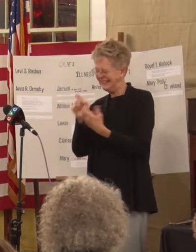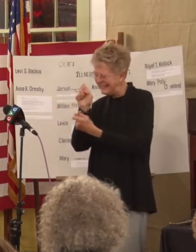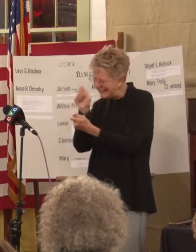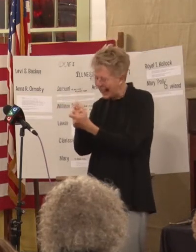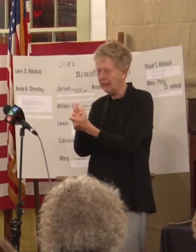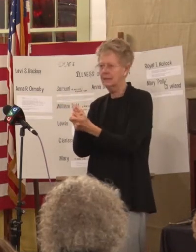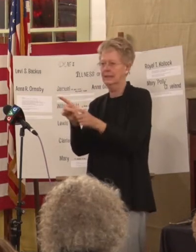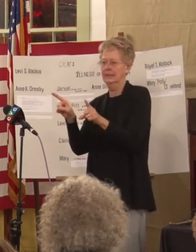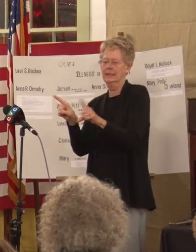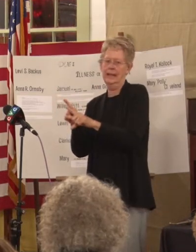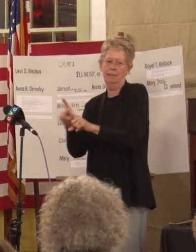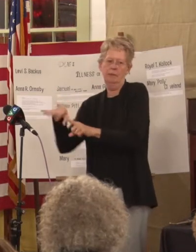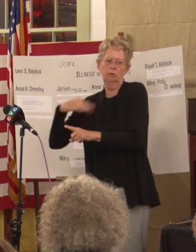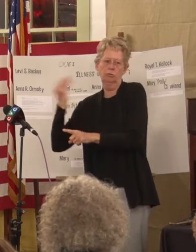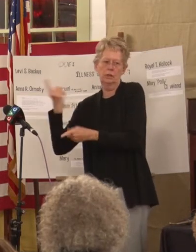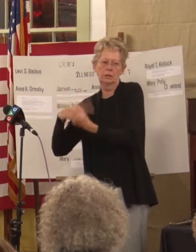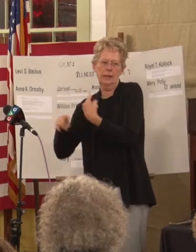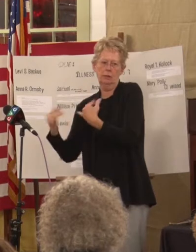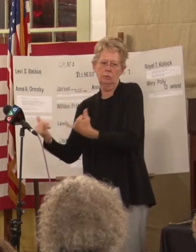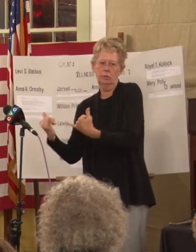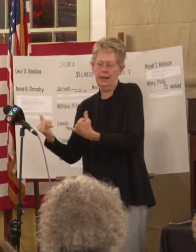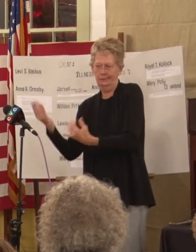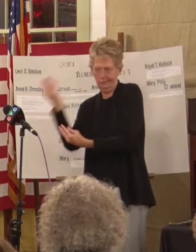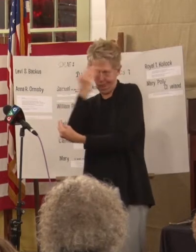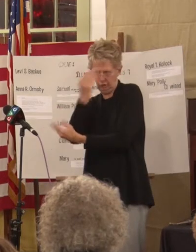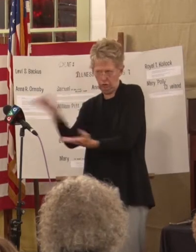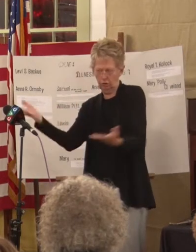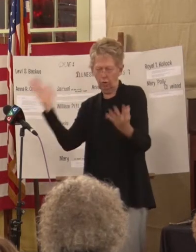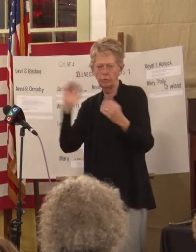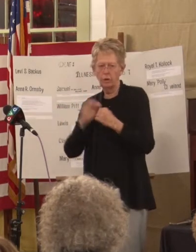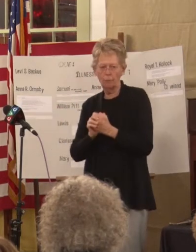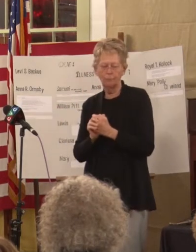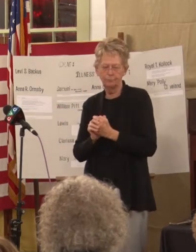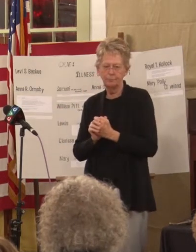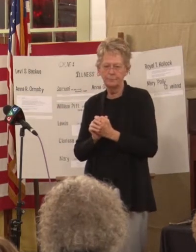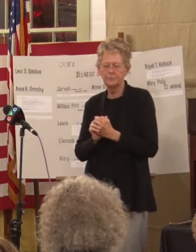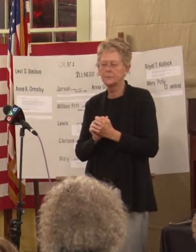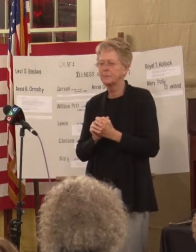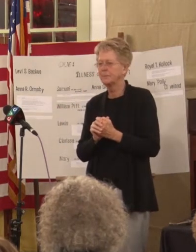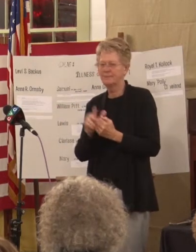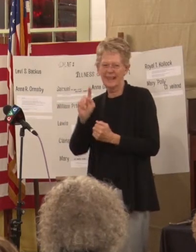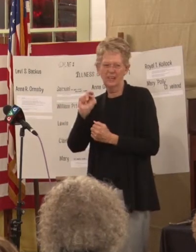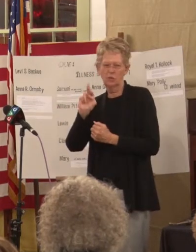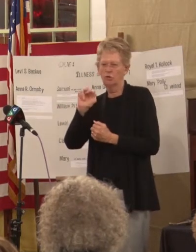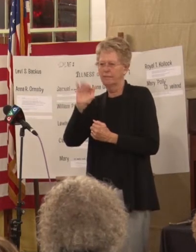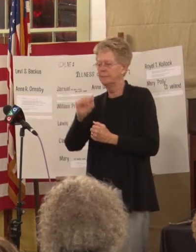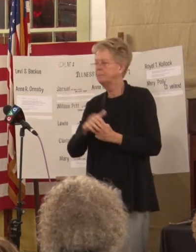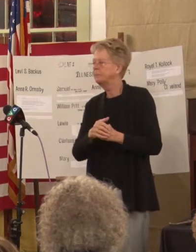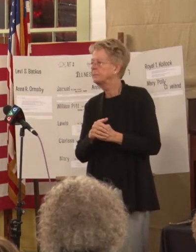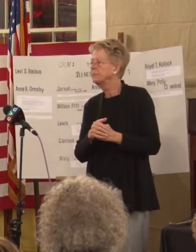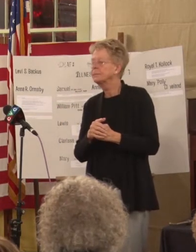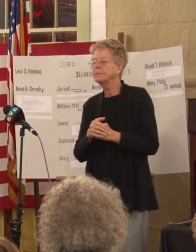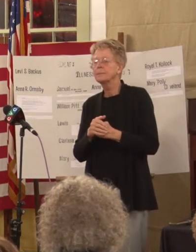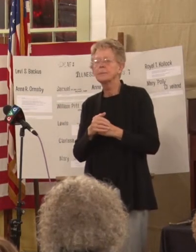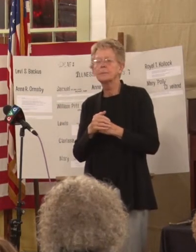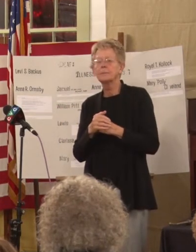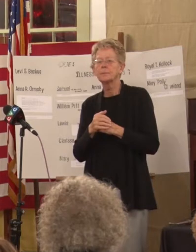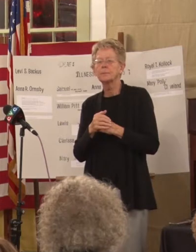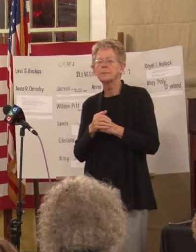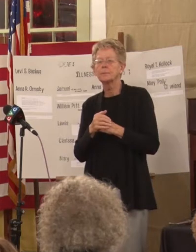same thing as in French. So, just to let y'all know, it's kind of a little bit of trivia. So, they established, they went and